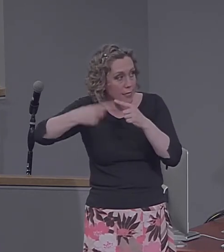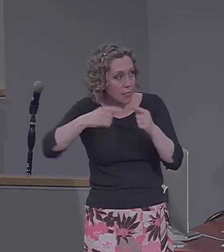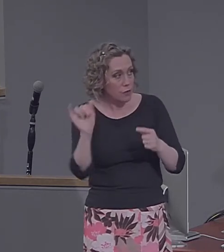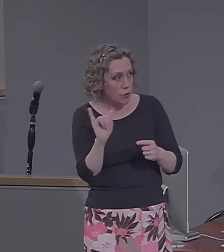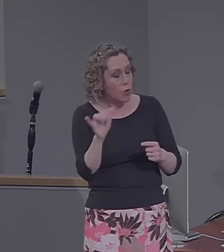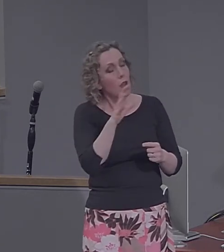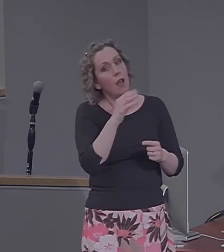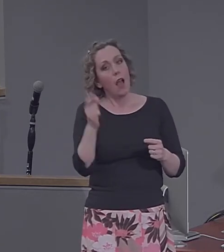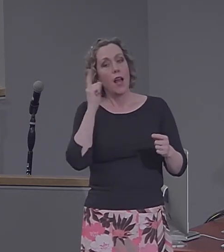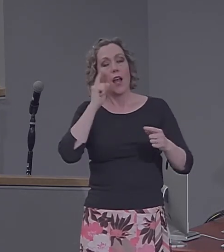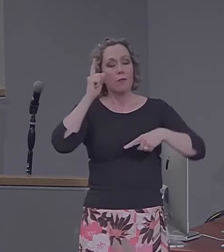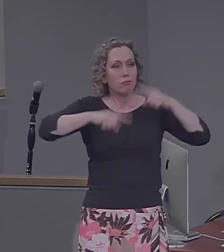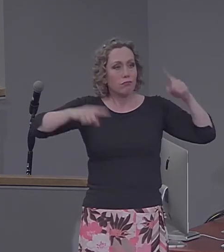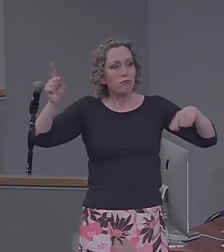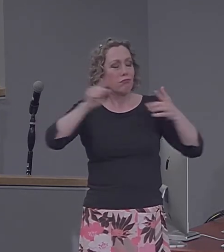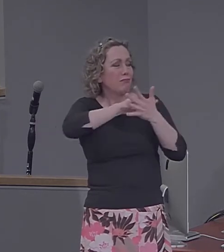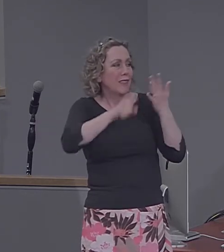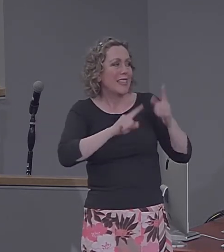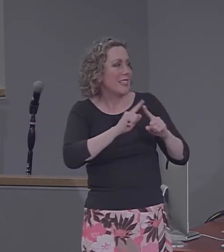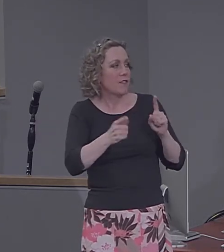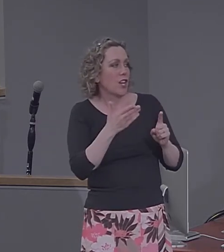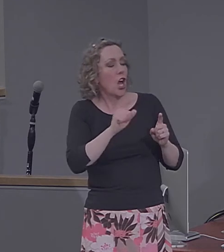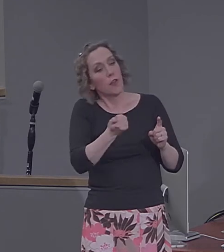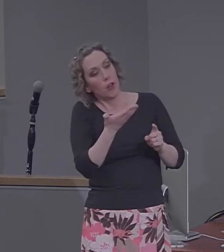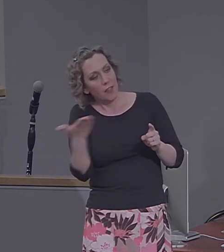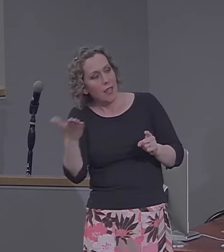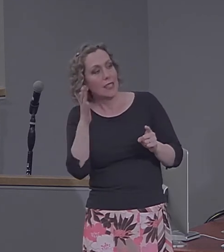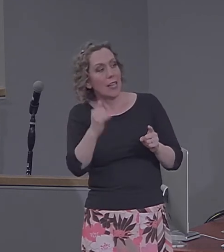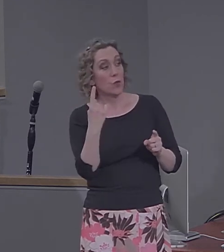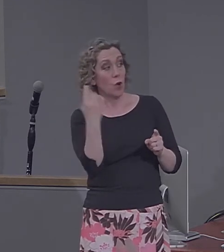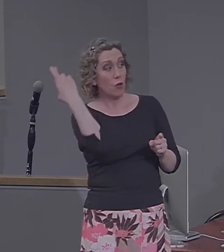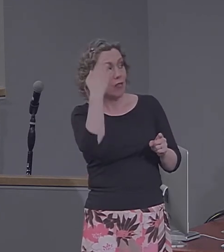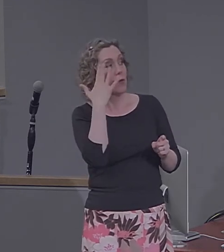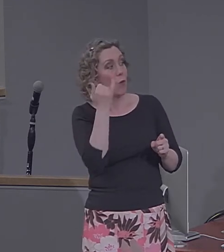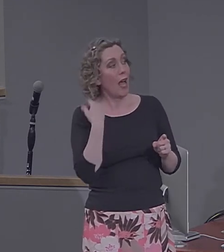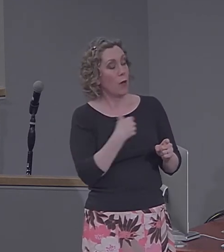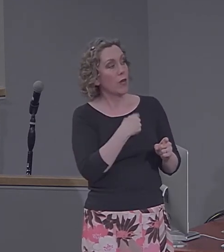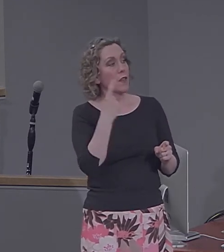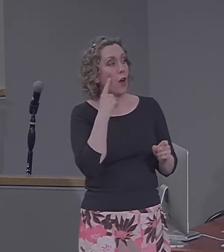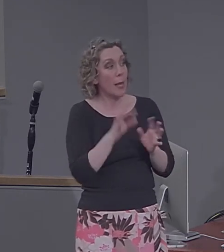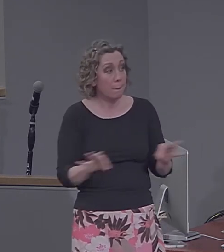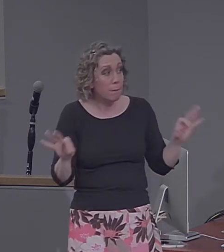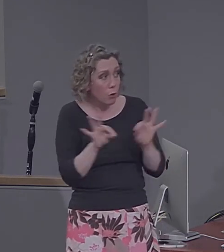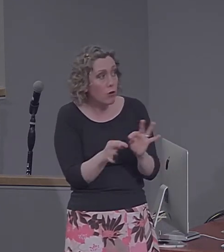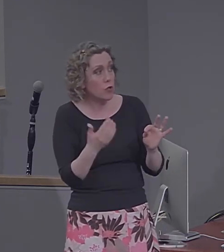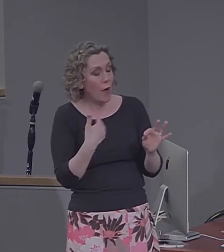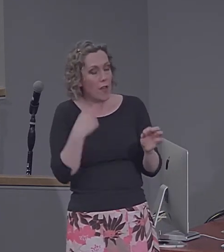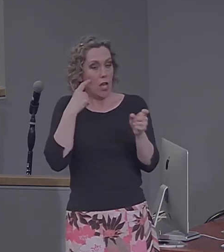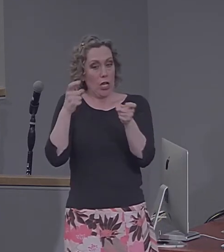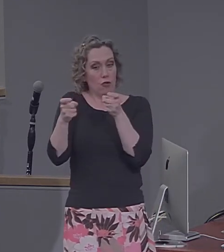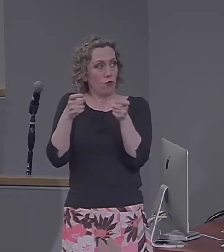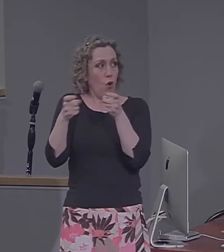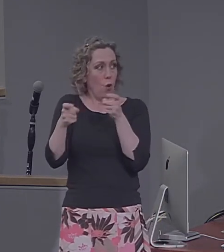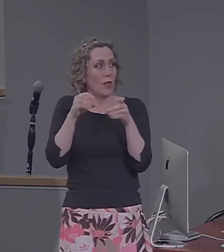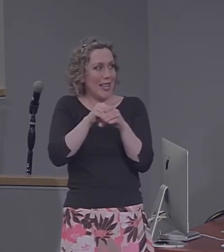whole wide range of other things. That was one reason why we thought it was critical to have a control in there, our object